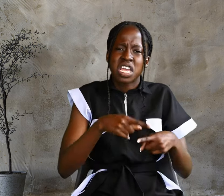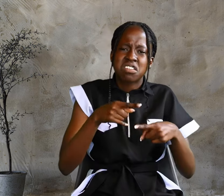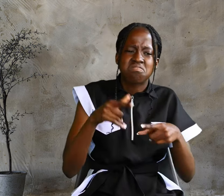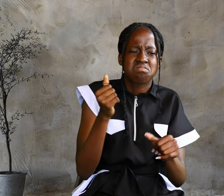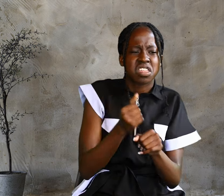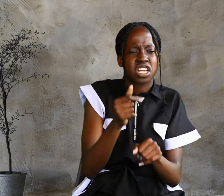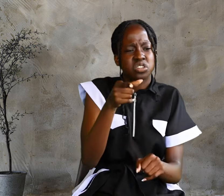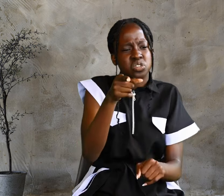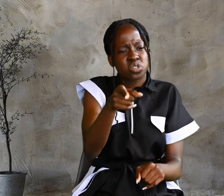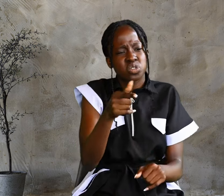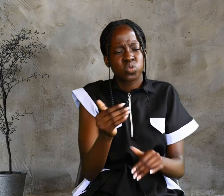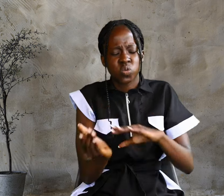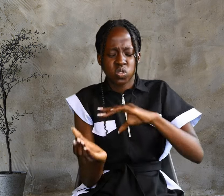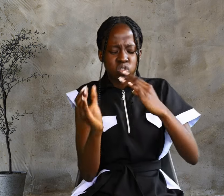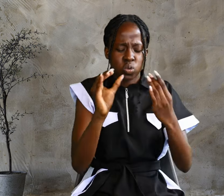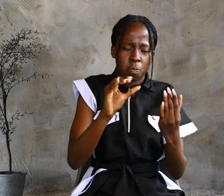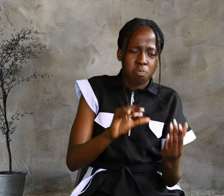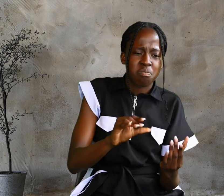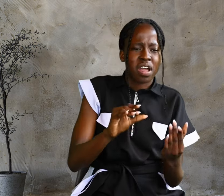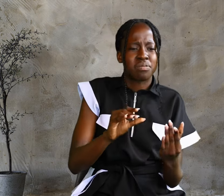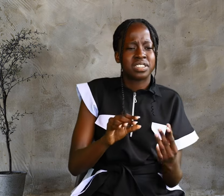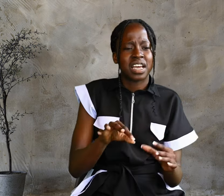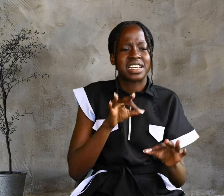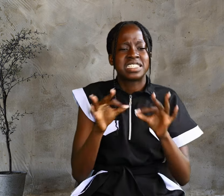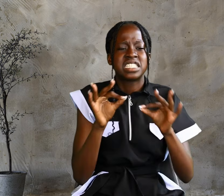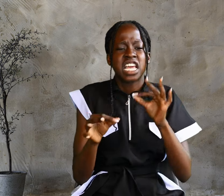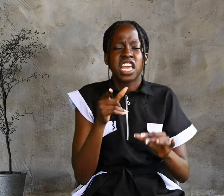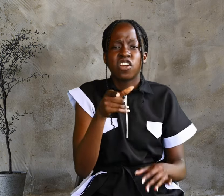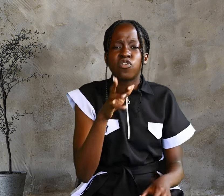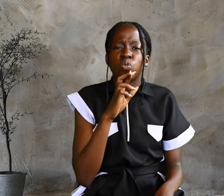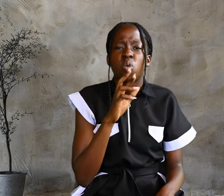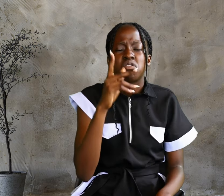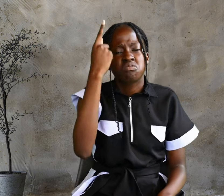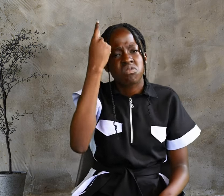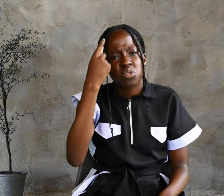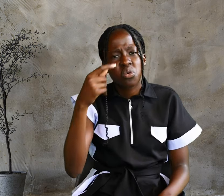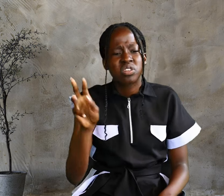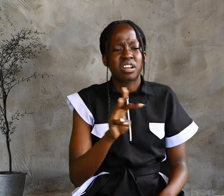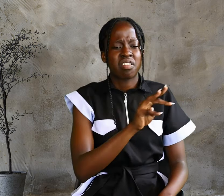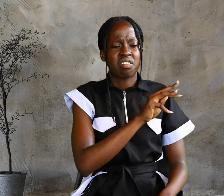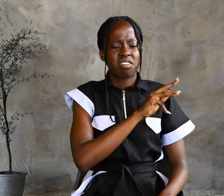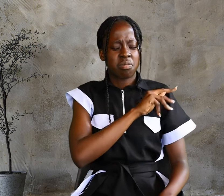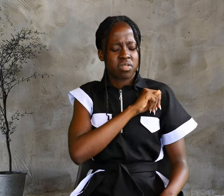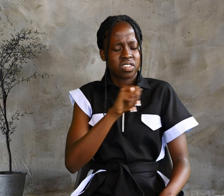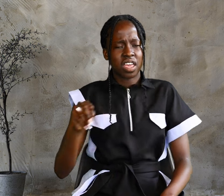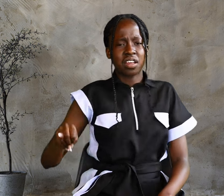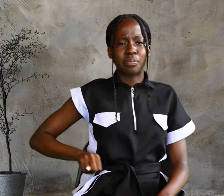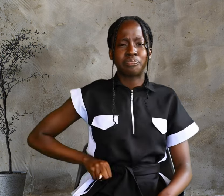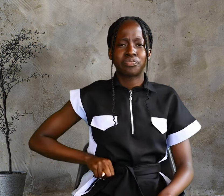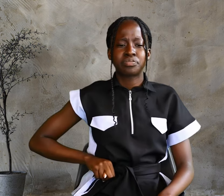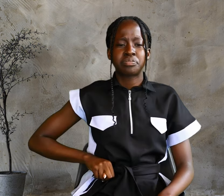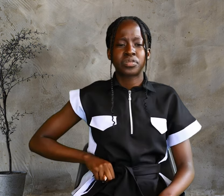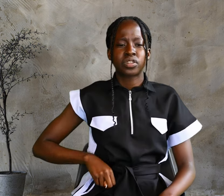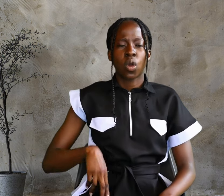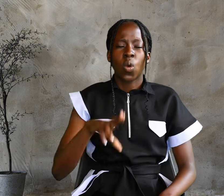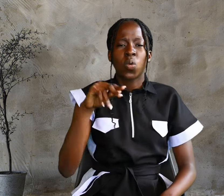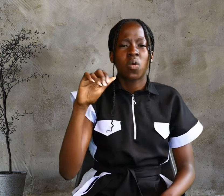Why then do you baptize, if you are not the Messiah, nor